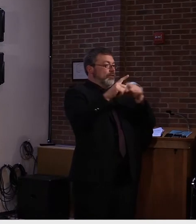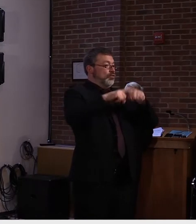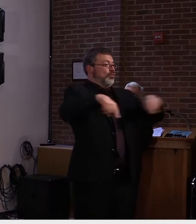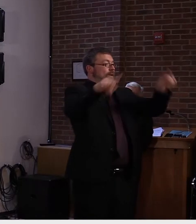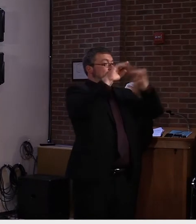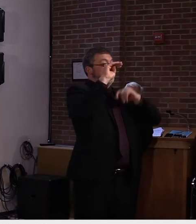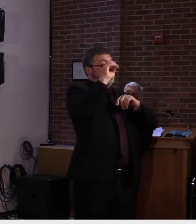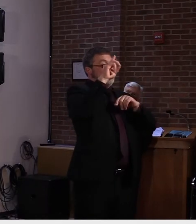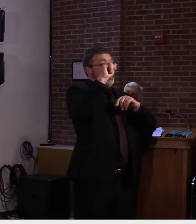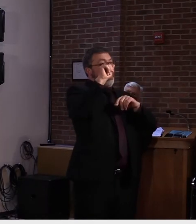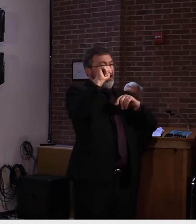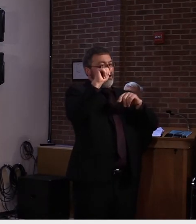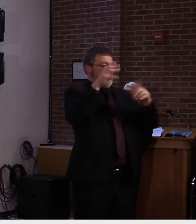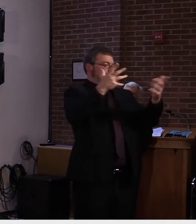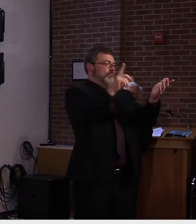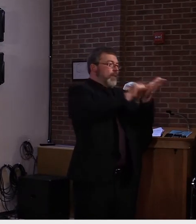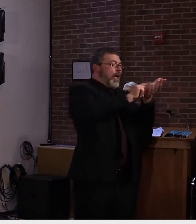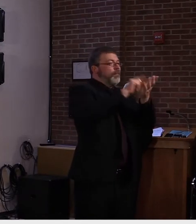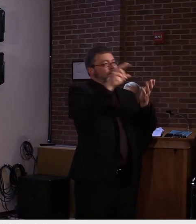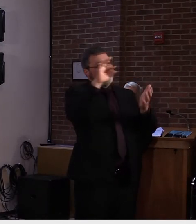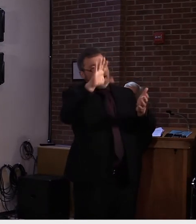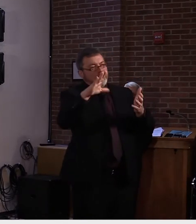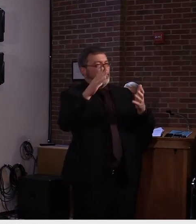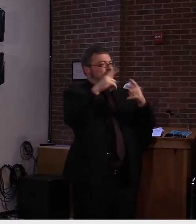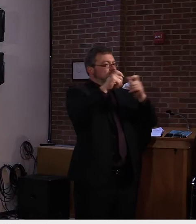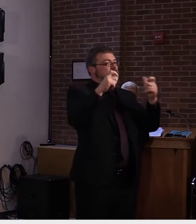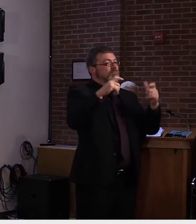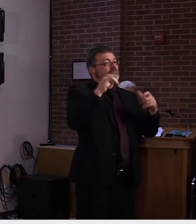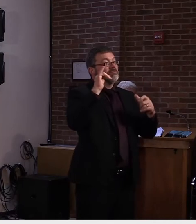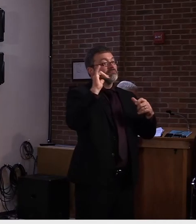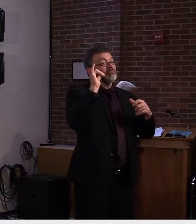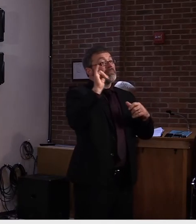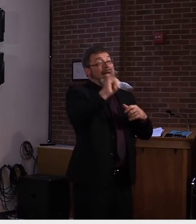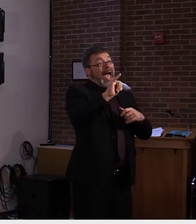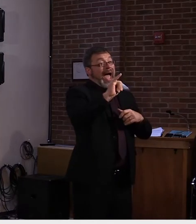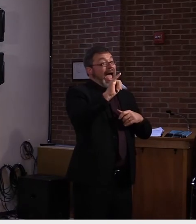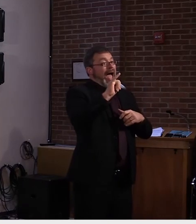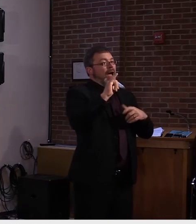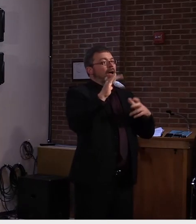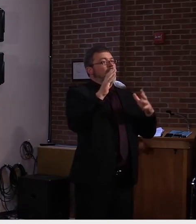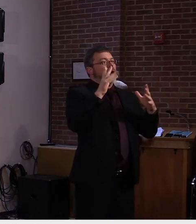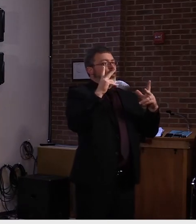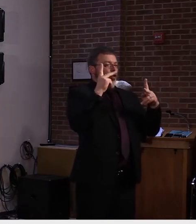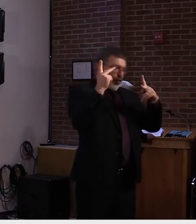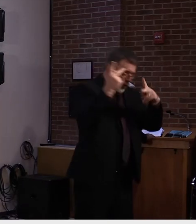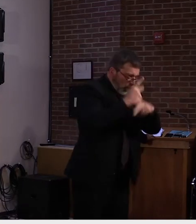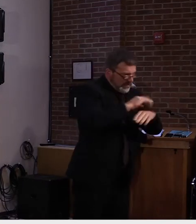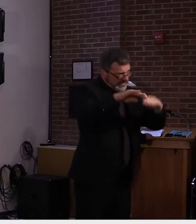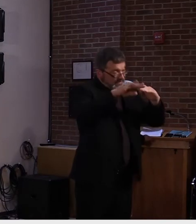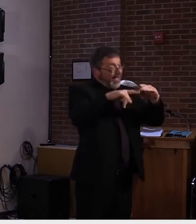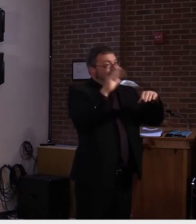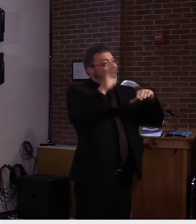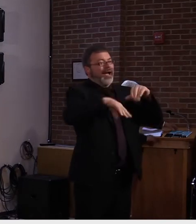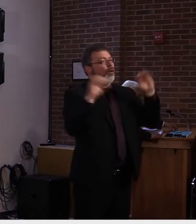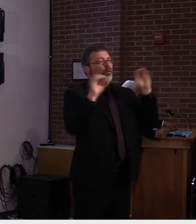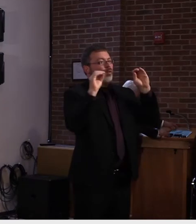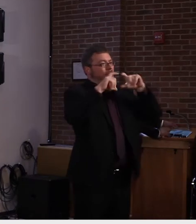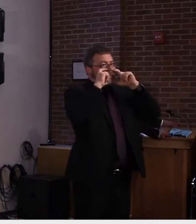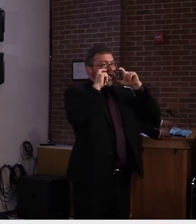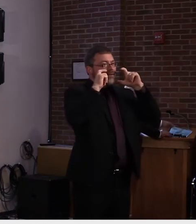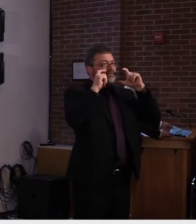was actually worse than having no mask on at all because there were, uh, pores in the, uh, material,